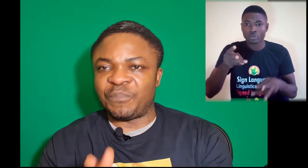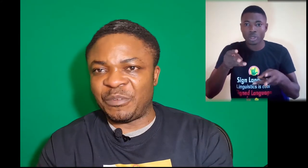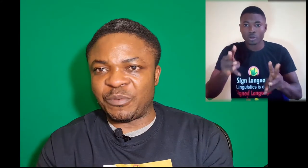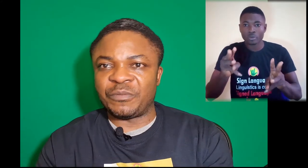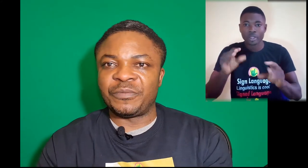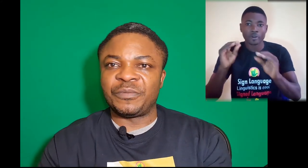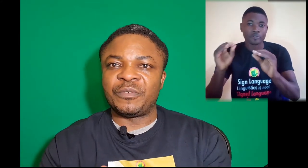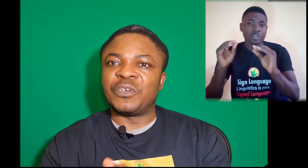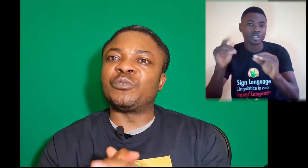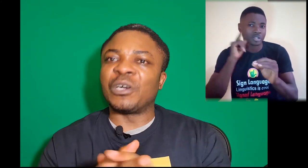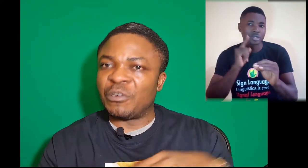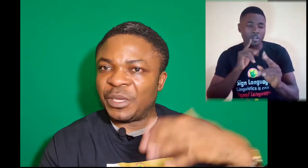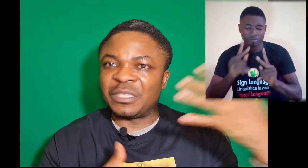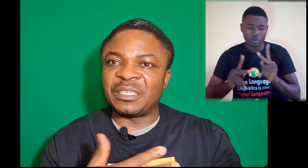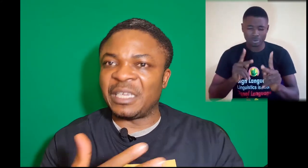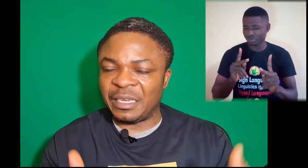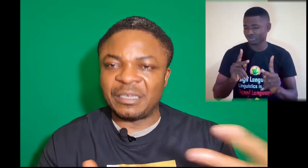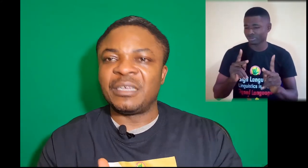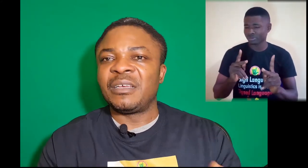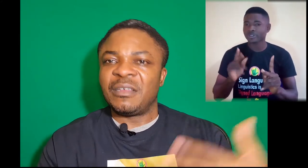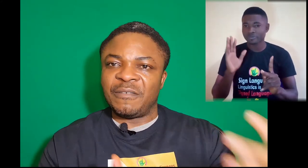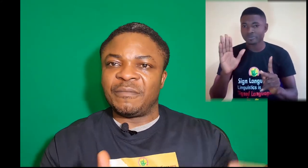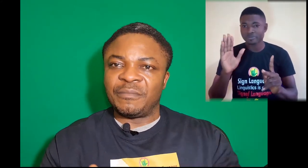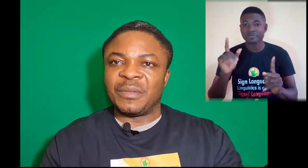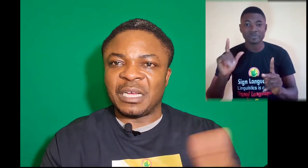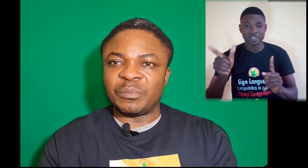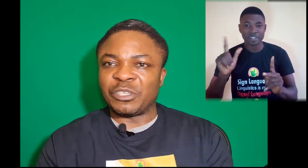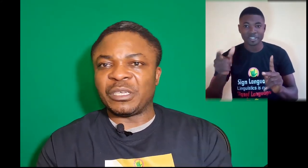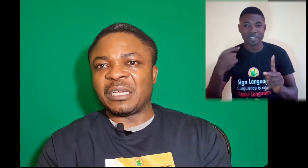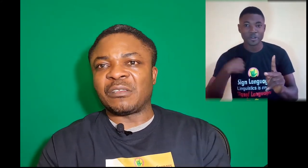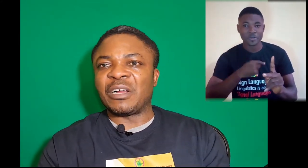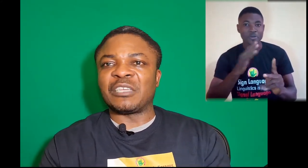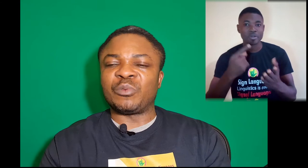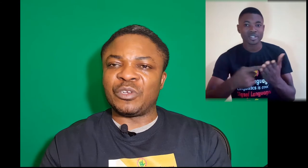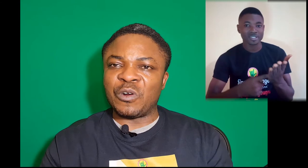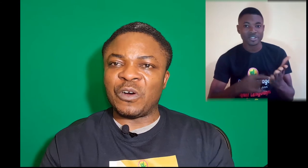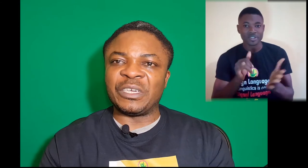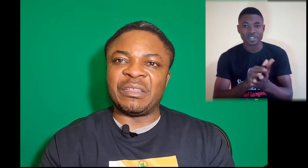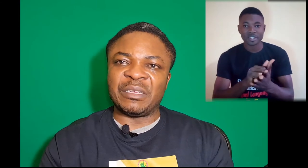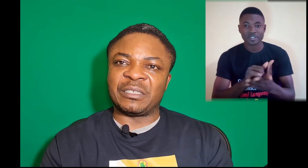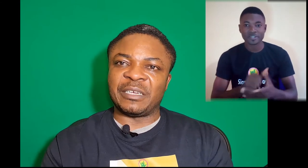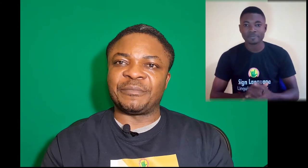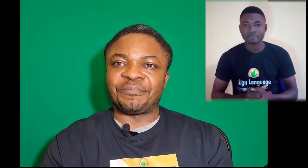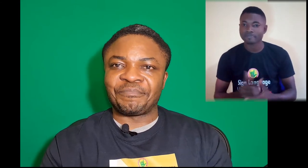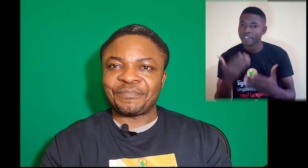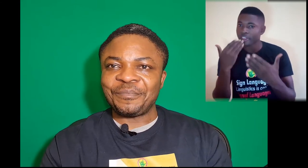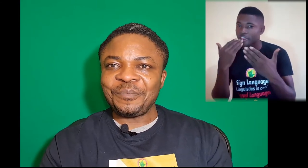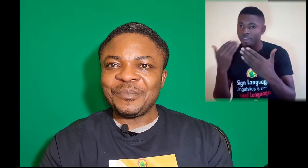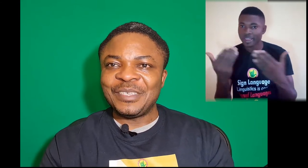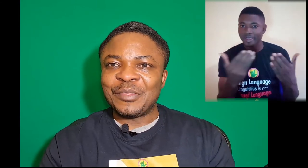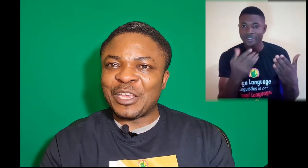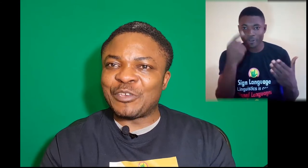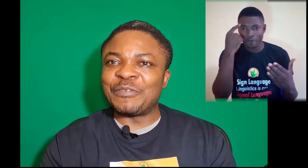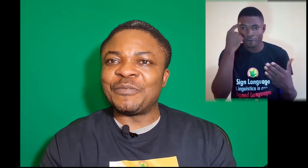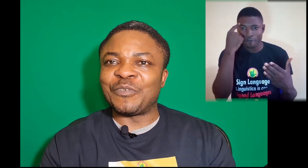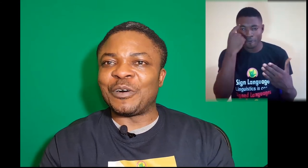people, which we are going to be seeing as much, as long as we go on in this study. Thank you for